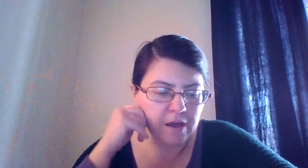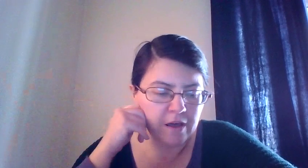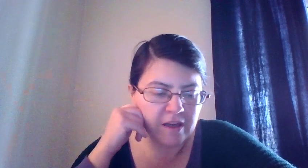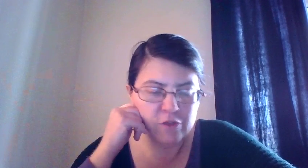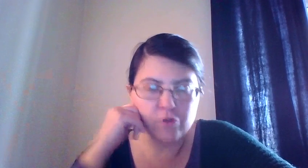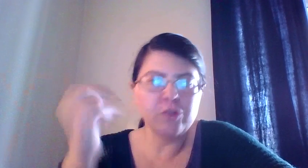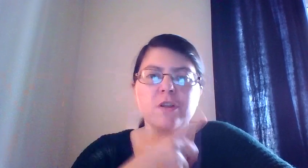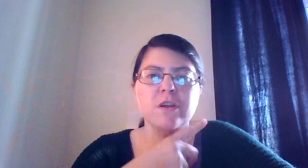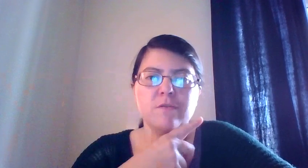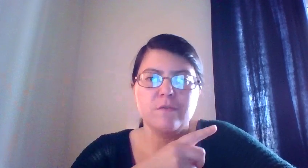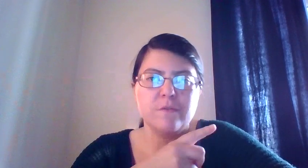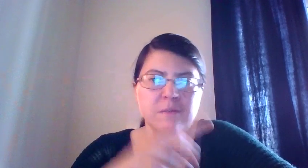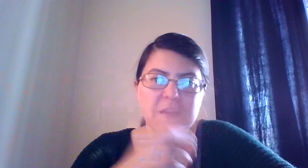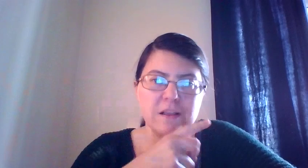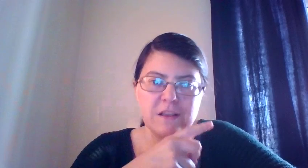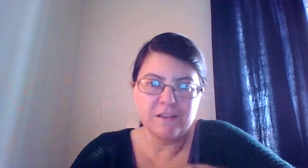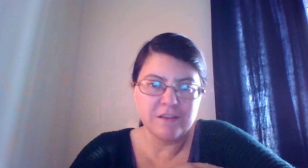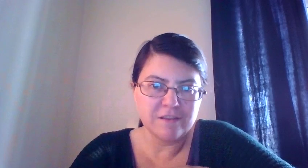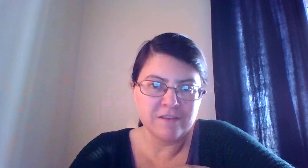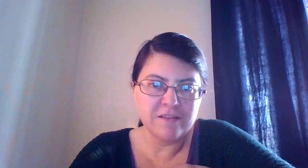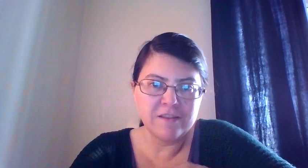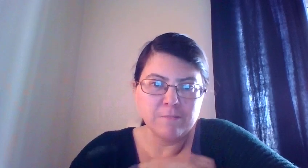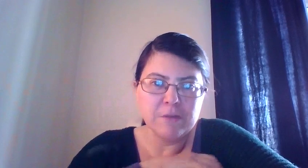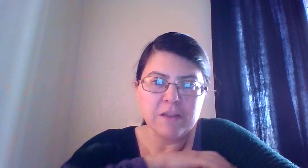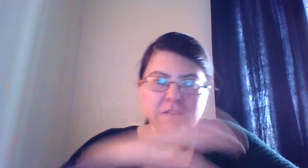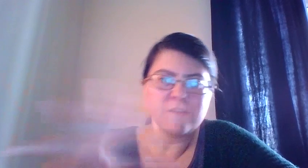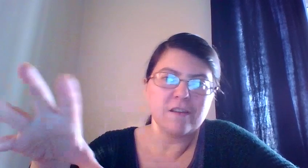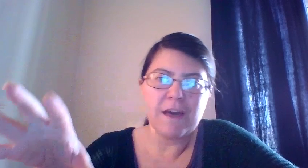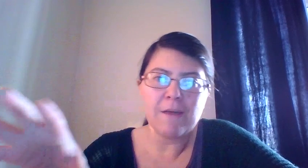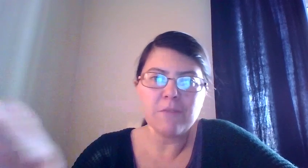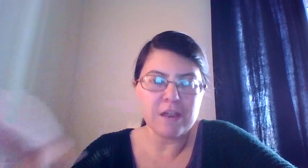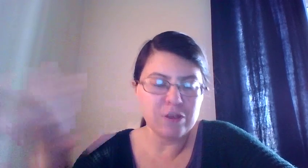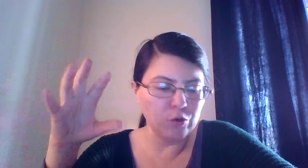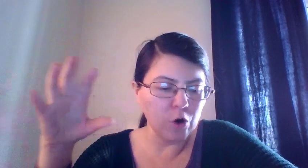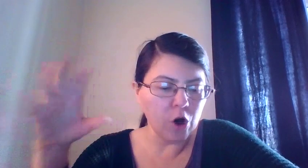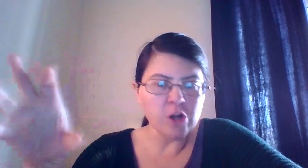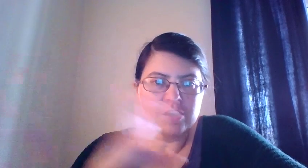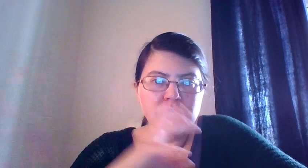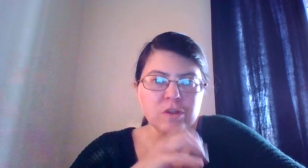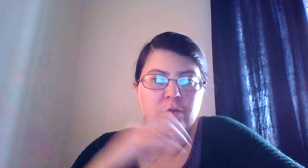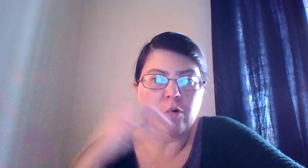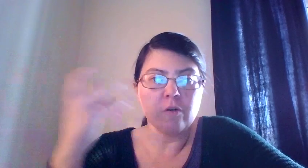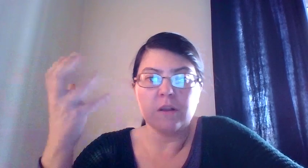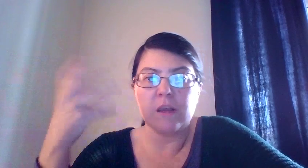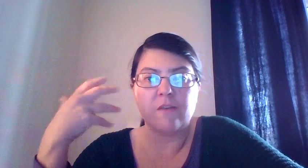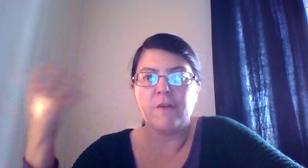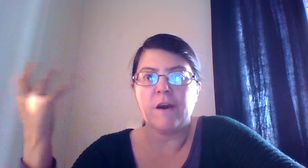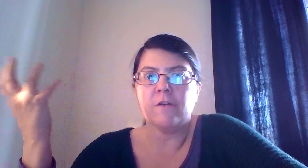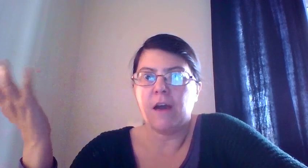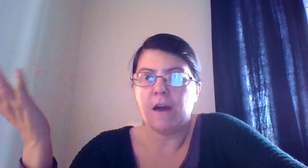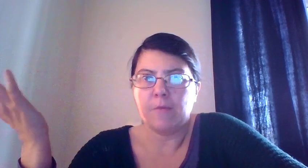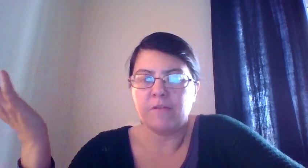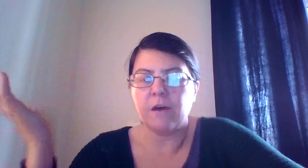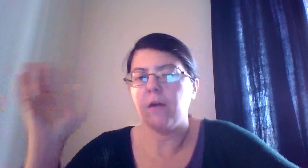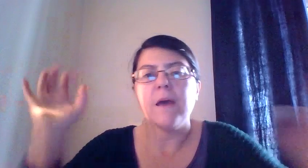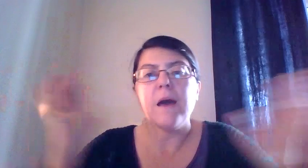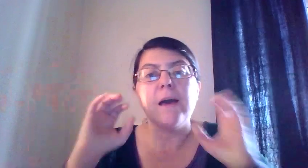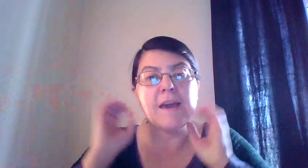And you need to leave immediately. This, the building is condemned and you all need to leave or like a fire happens. Again,